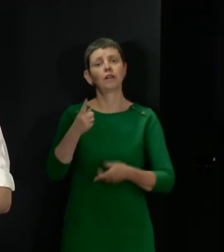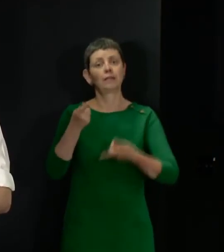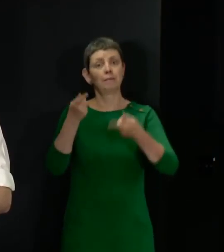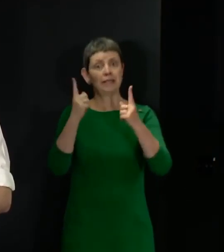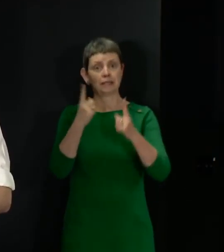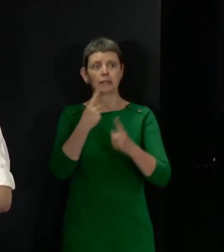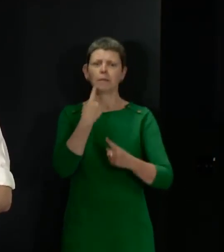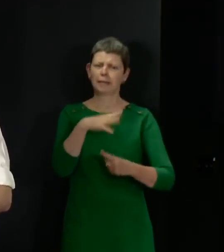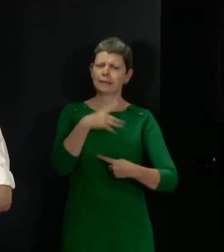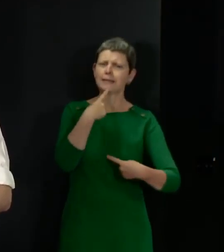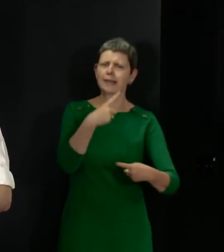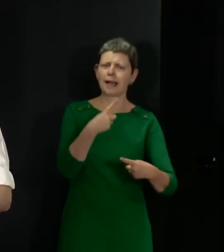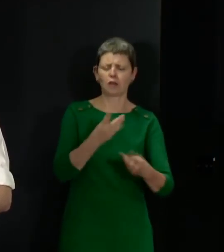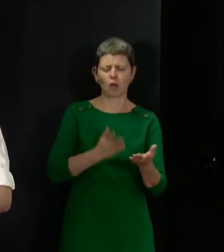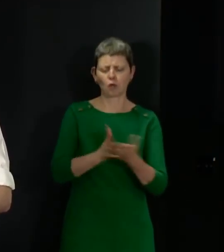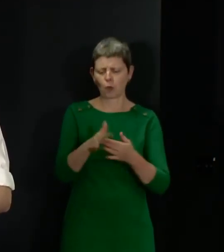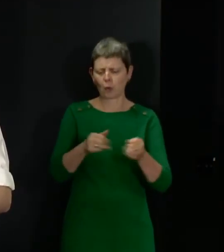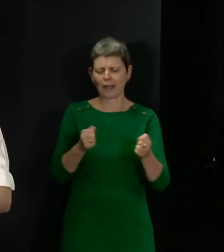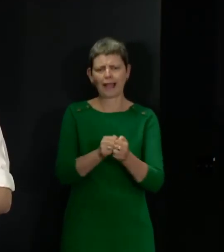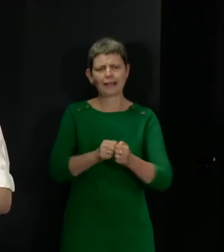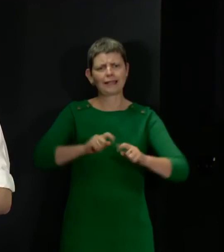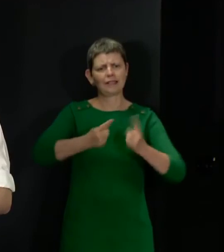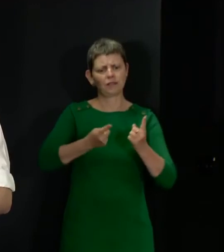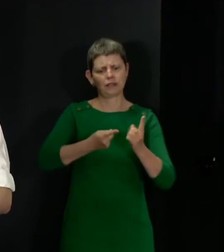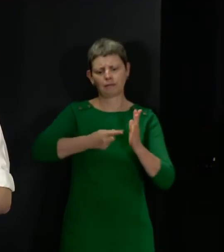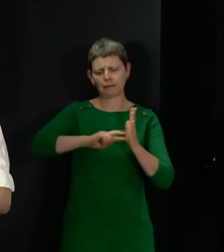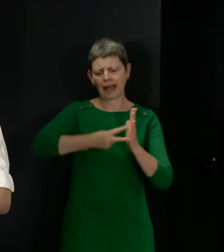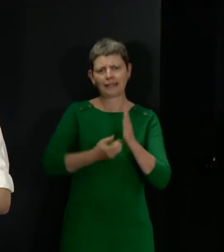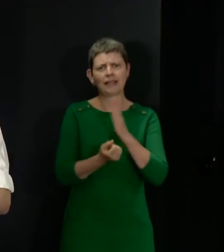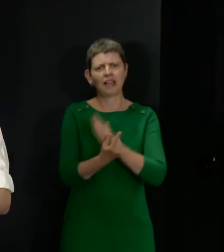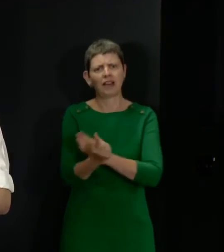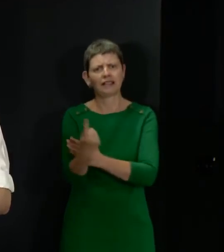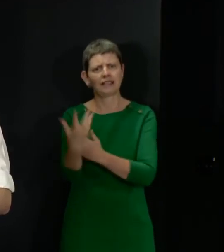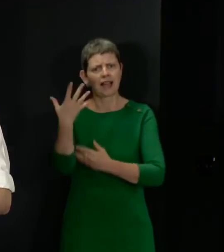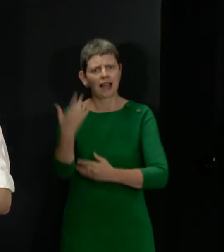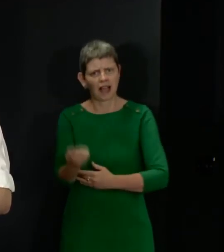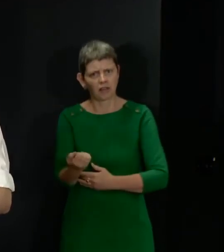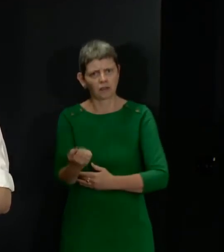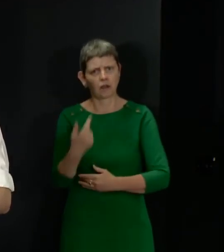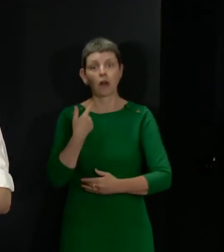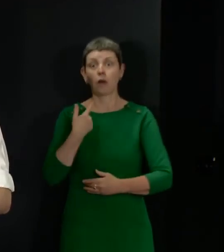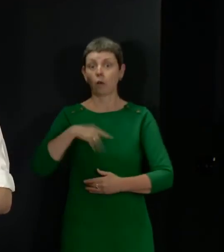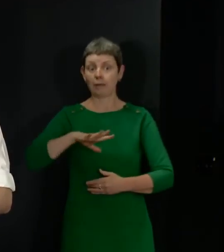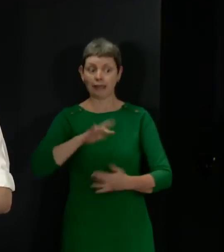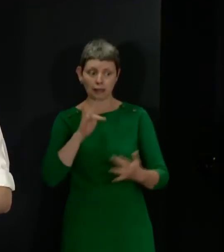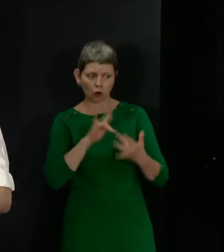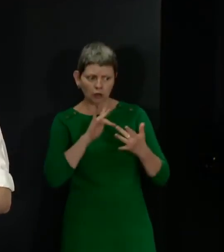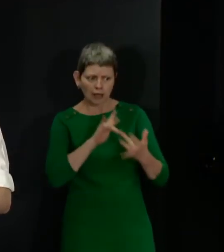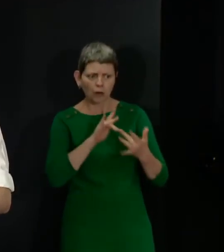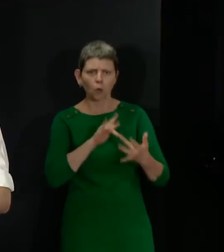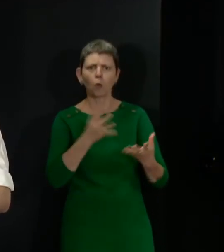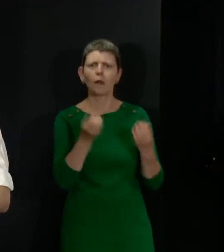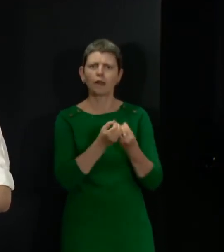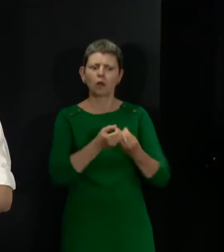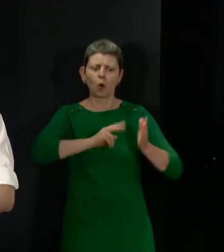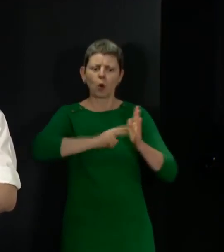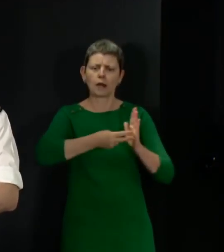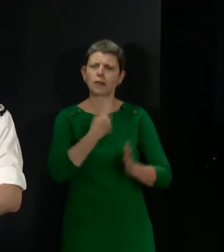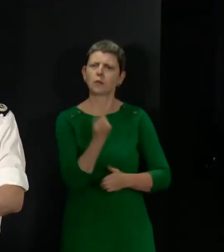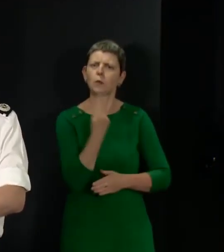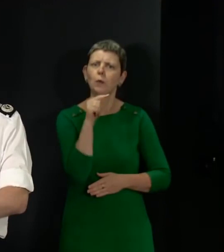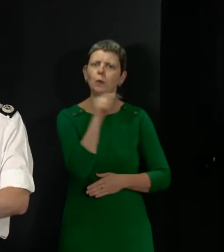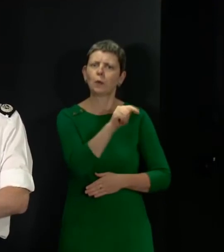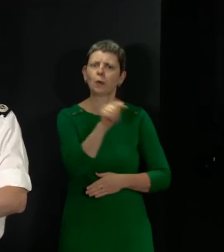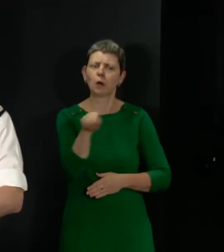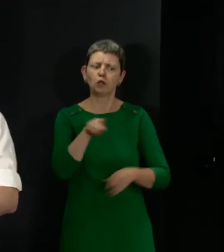planned events this weekend, and we are in touch with some of the people involved in organising them to try to help them